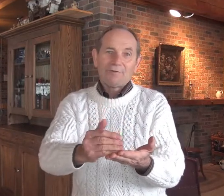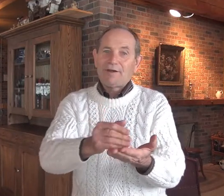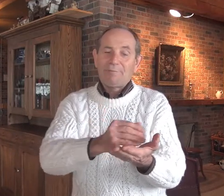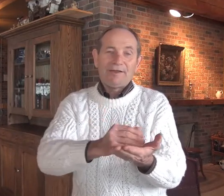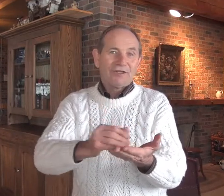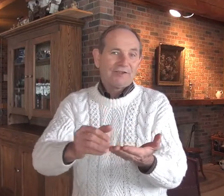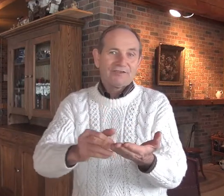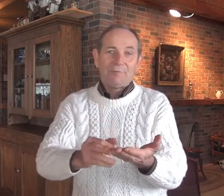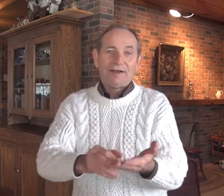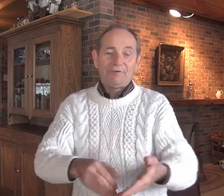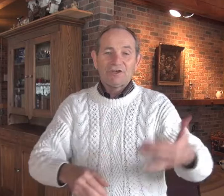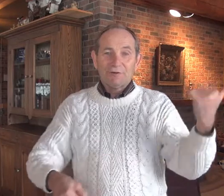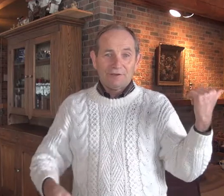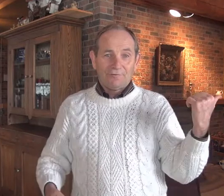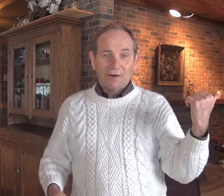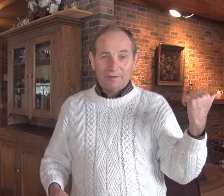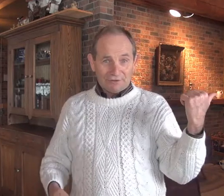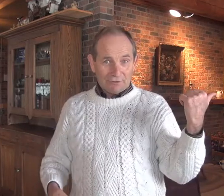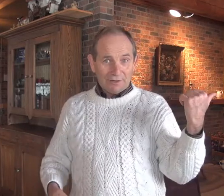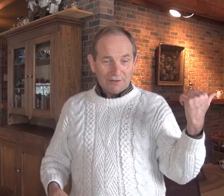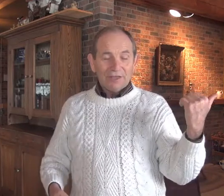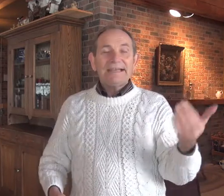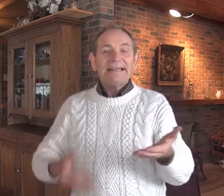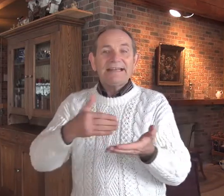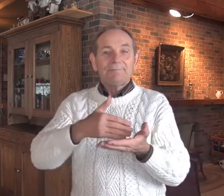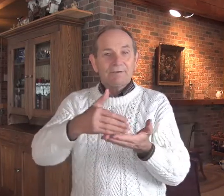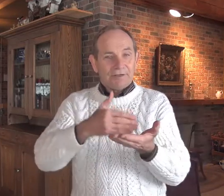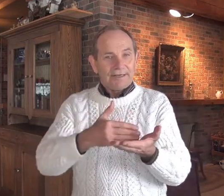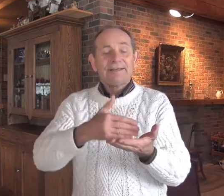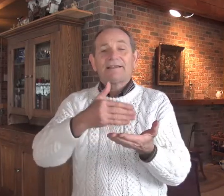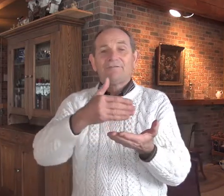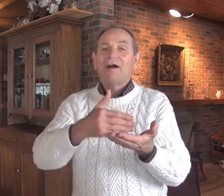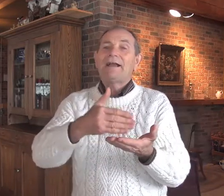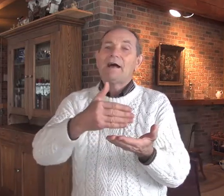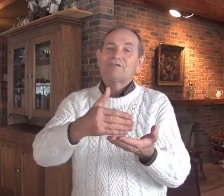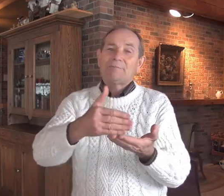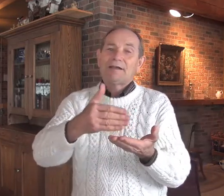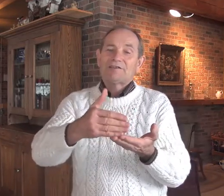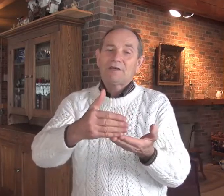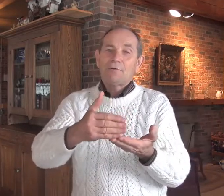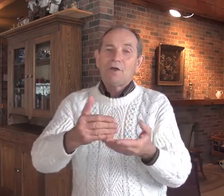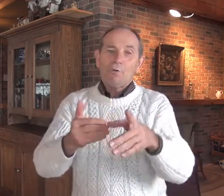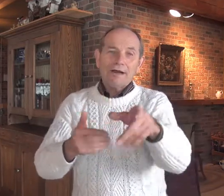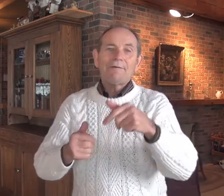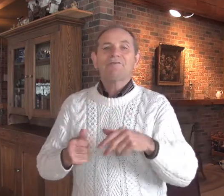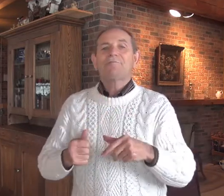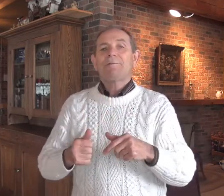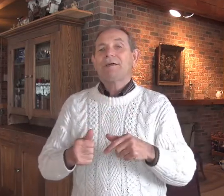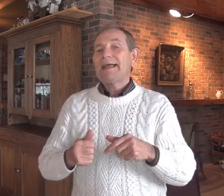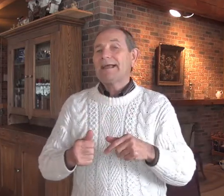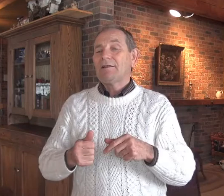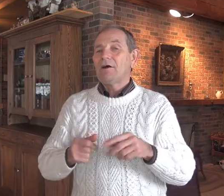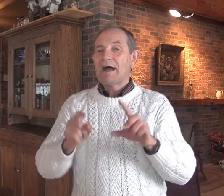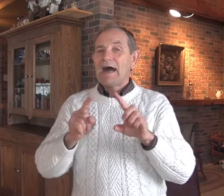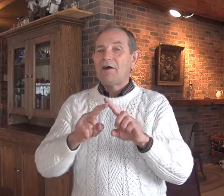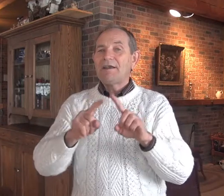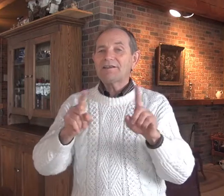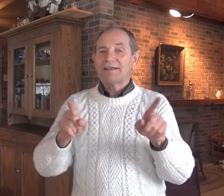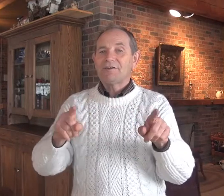to write a big check to somebody if you just bought the farm next door. You need to define how someone gets out. What happens if people can't get along? How do you settle